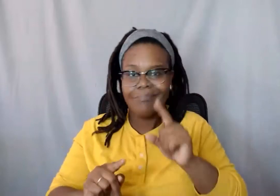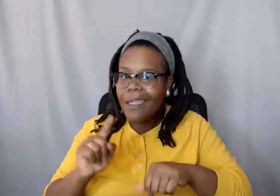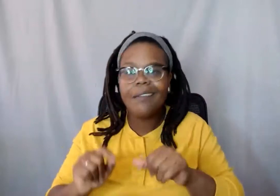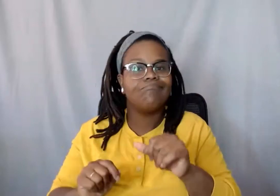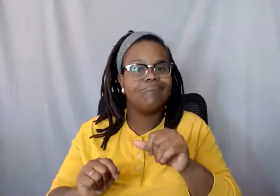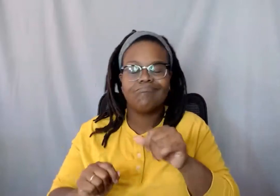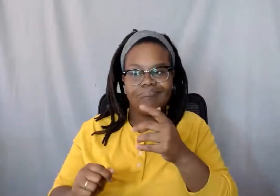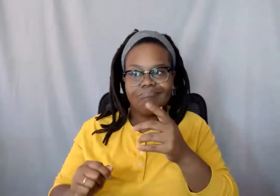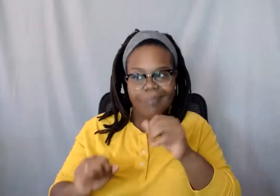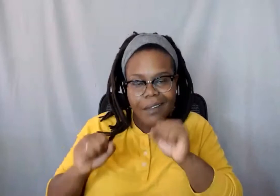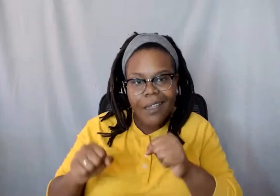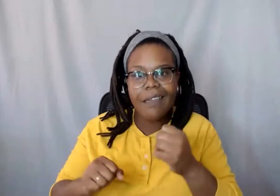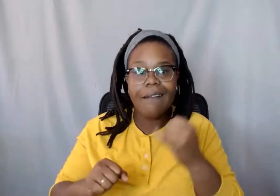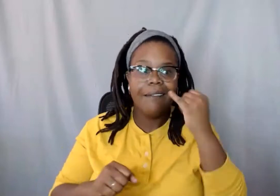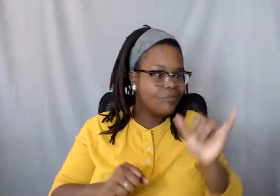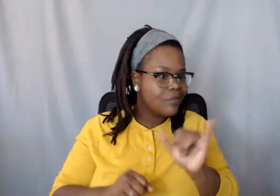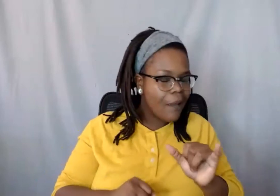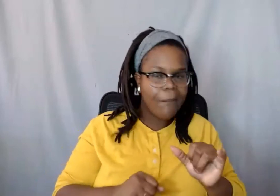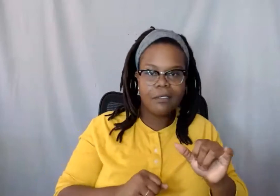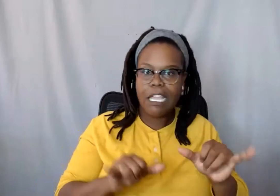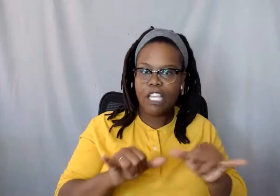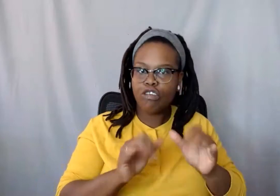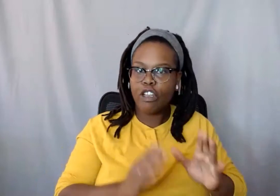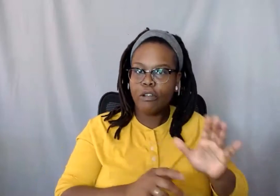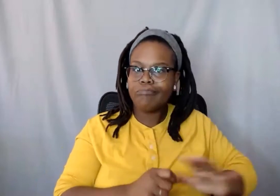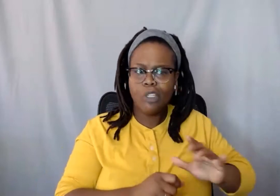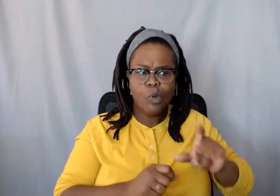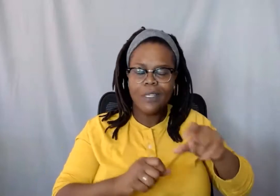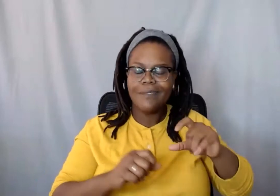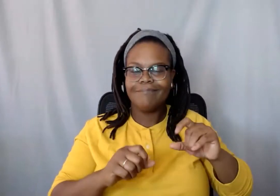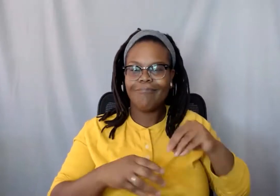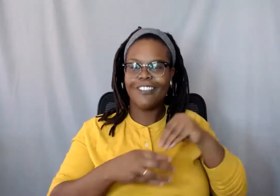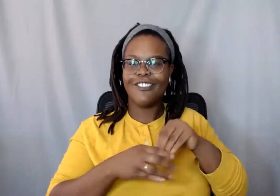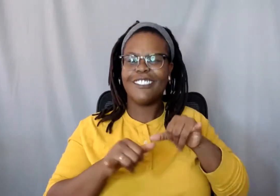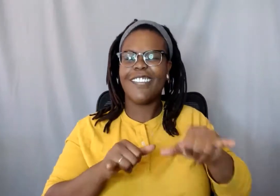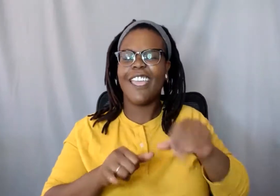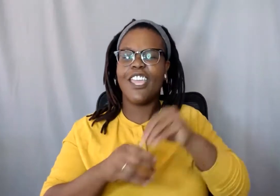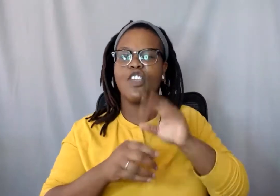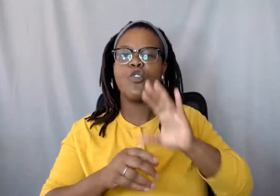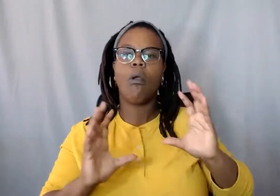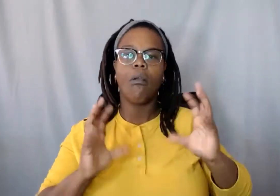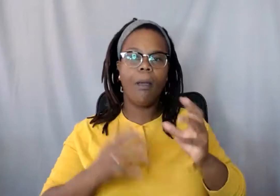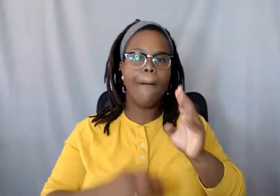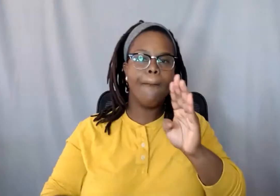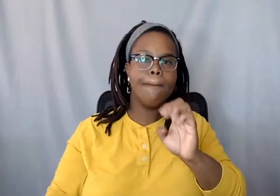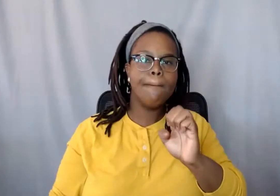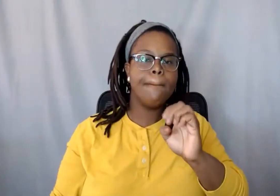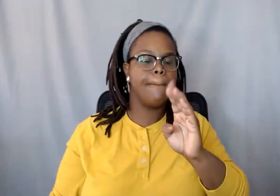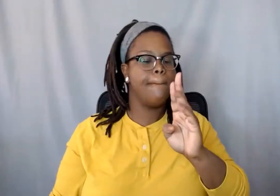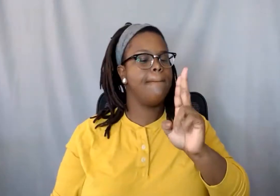like it's so easy to stay in your own bubble, which I wouldn't say is RIT's fault. It's just basically a situation where you create a